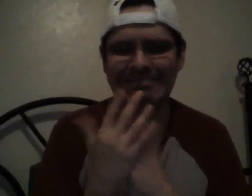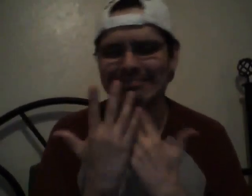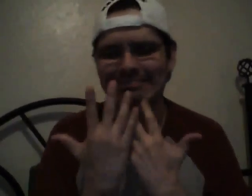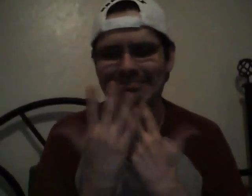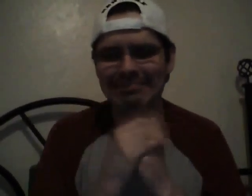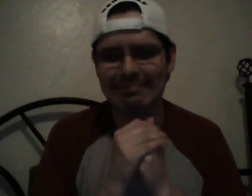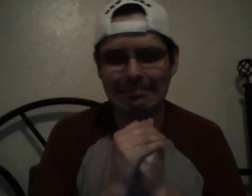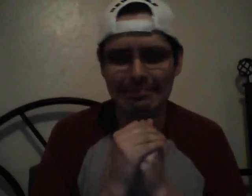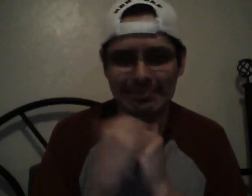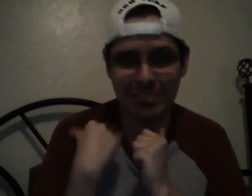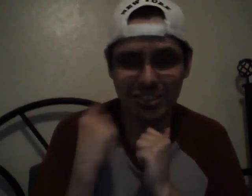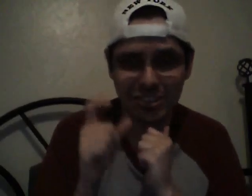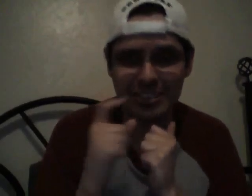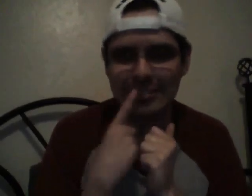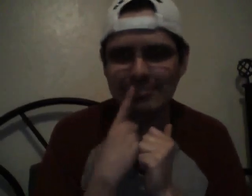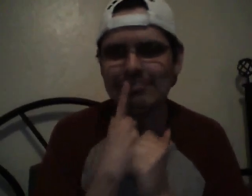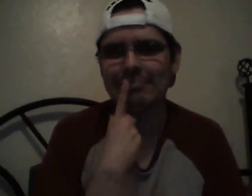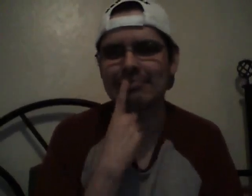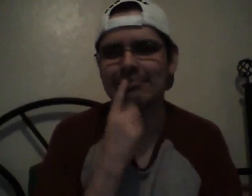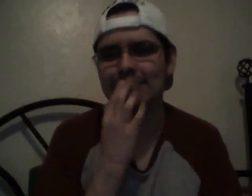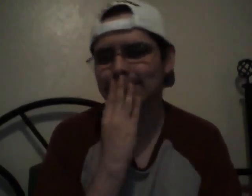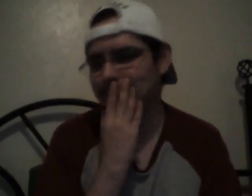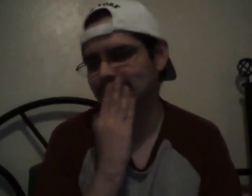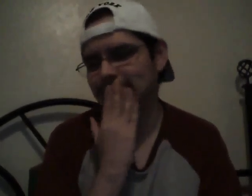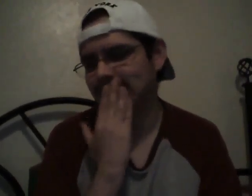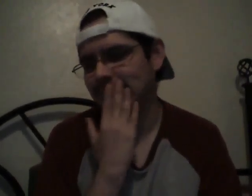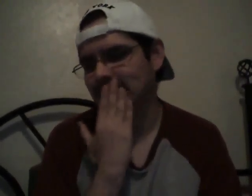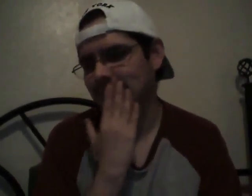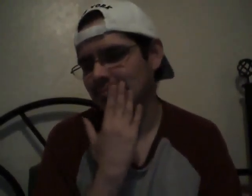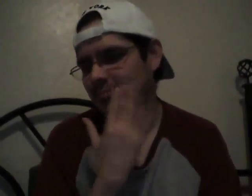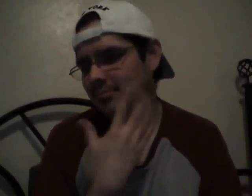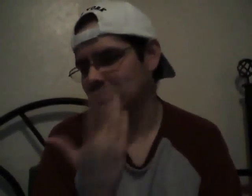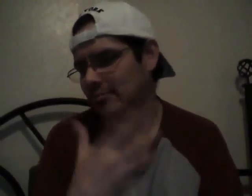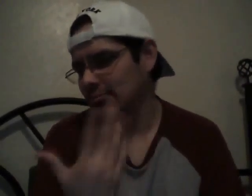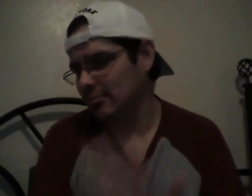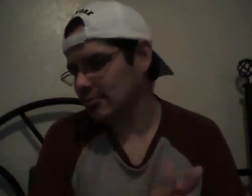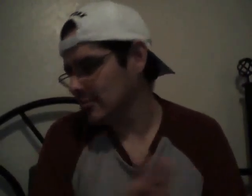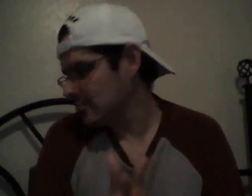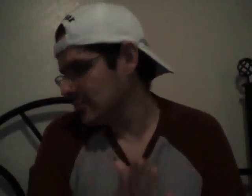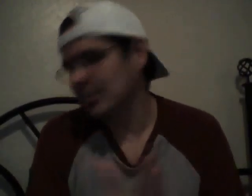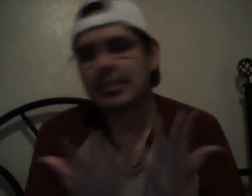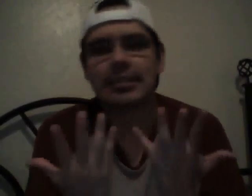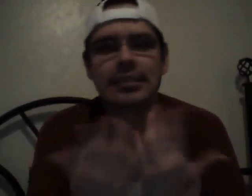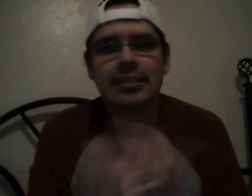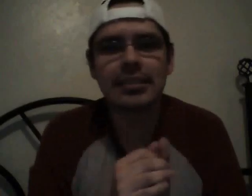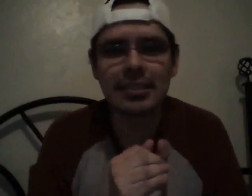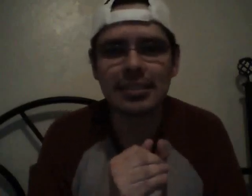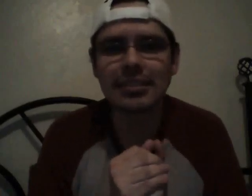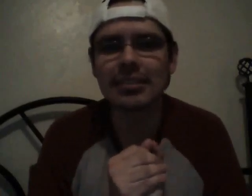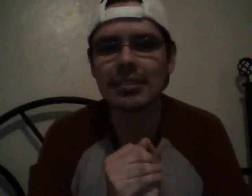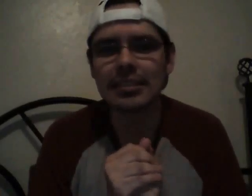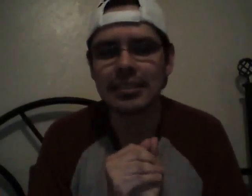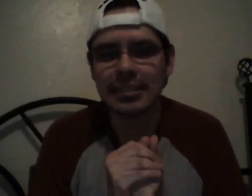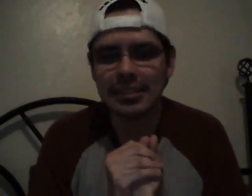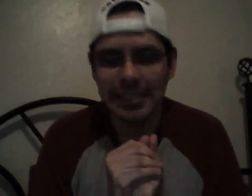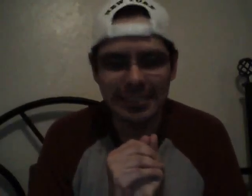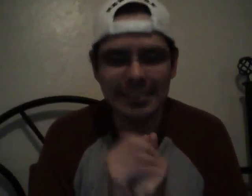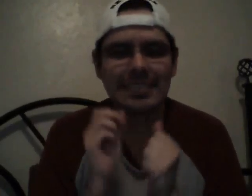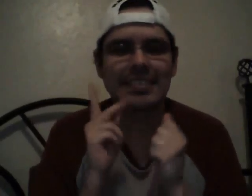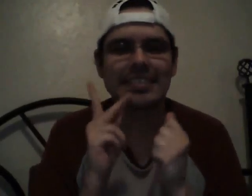it's a scam. Period. And now that times are tight, you'll see more and more of these showing up in your mailbox. Betty Sexton, KKTV,